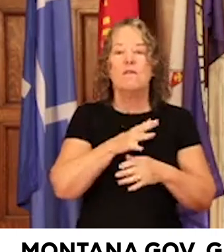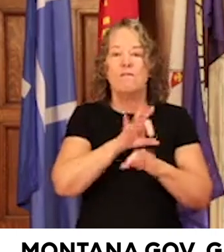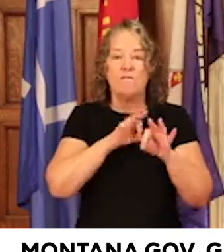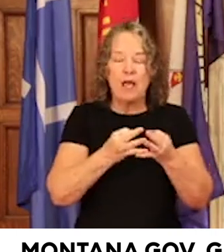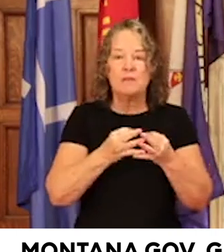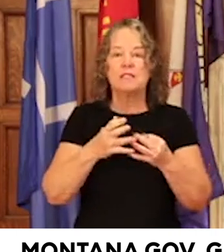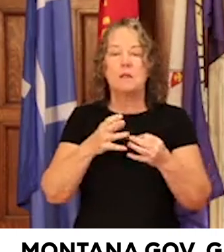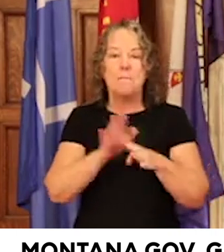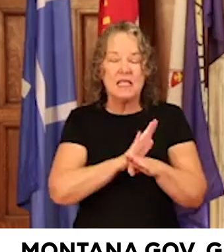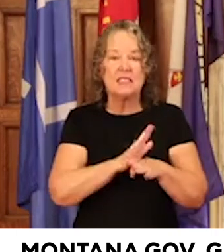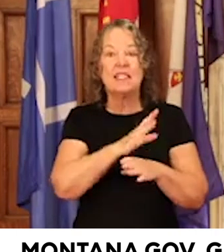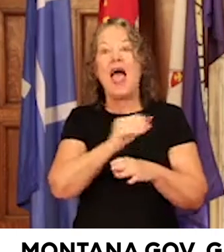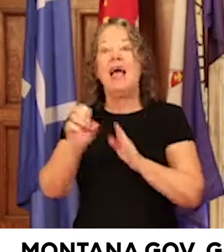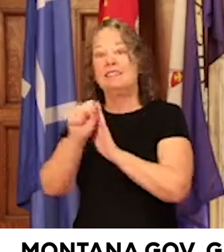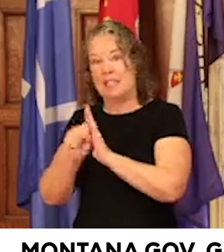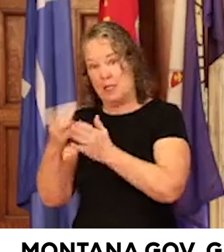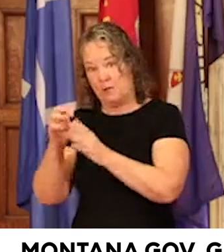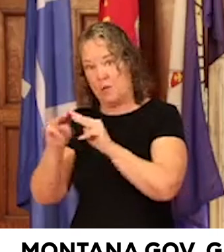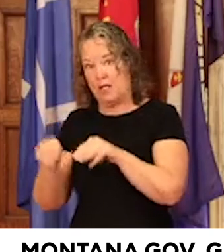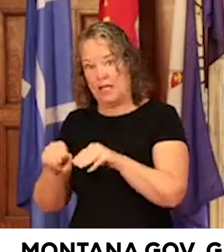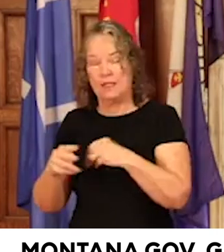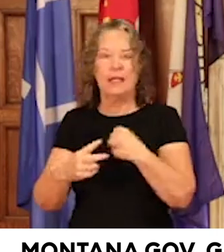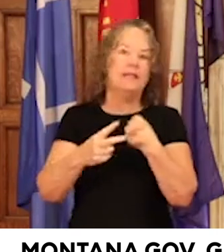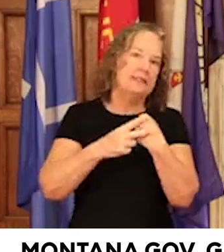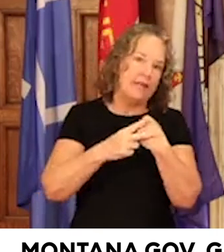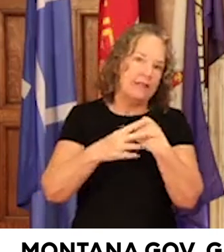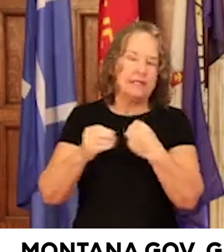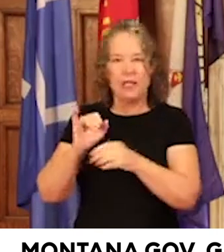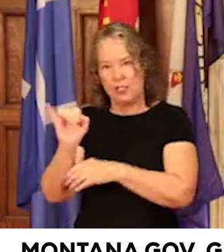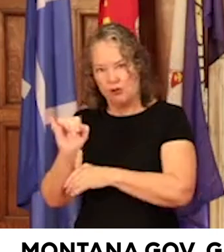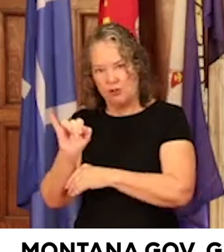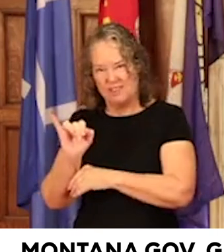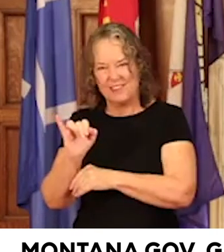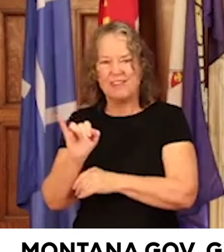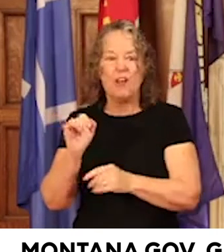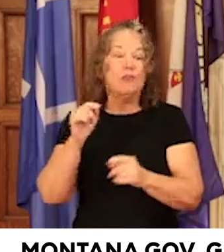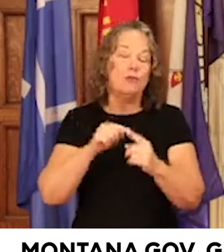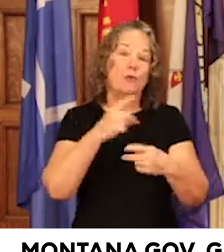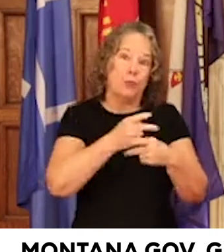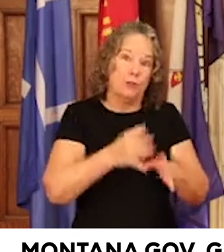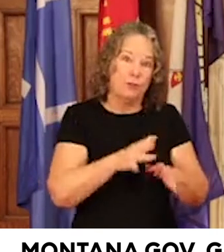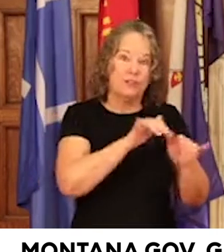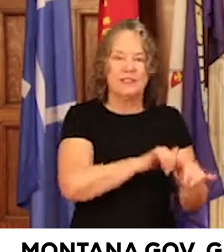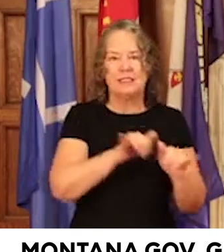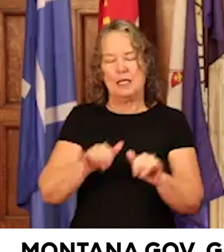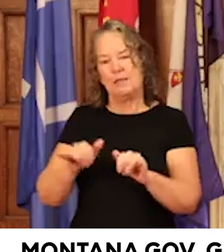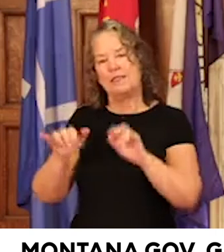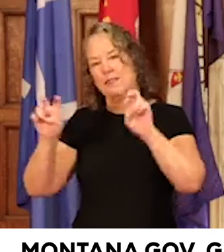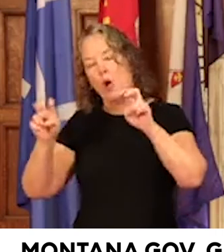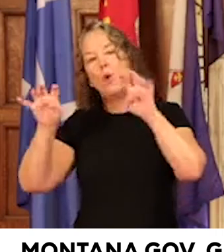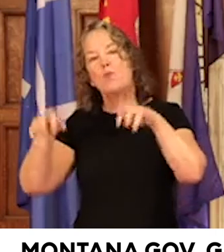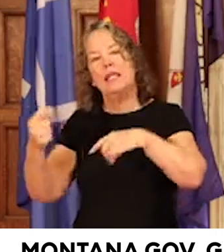Montana. Savings and insurance are to a producer what a rainy day fund is to